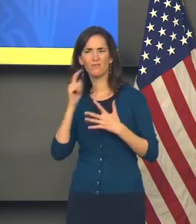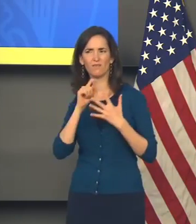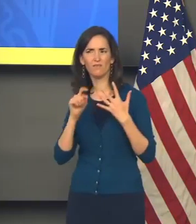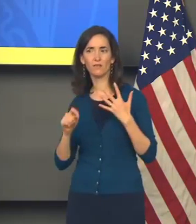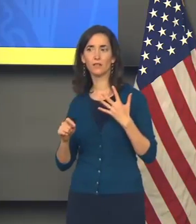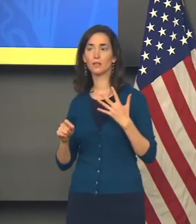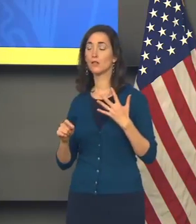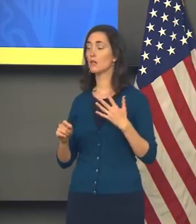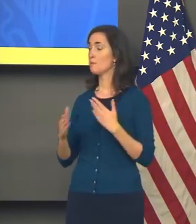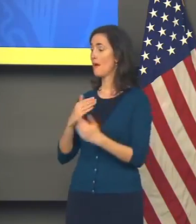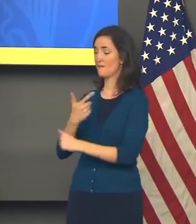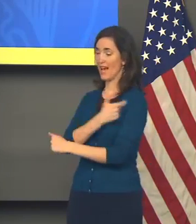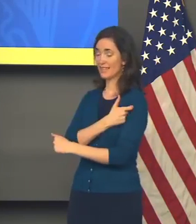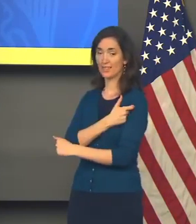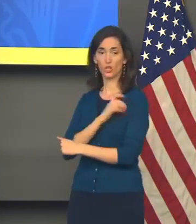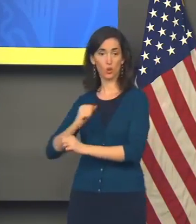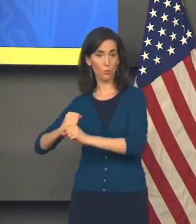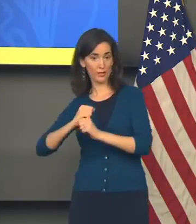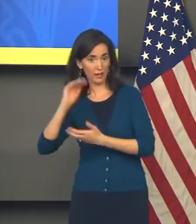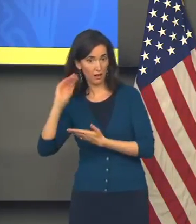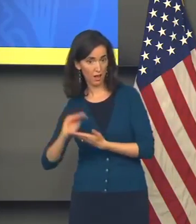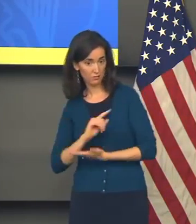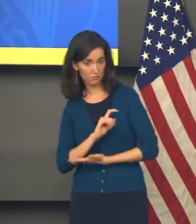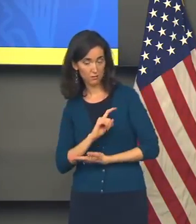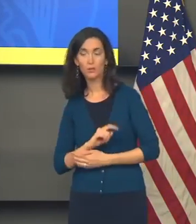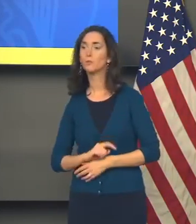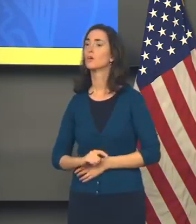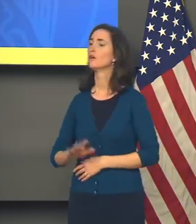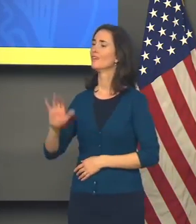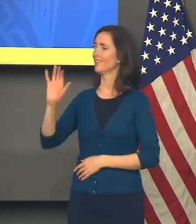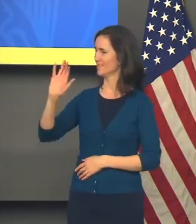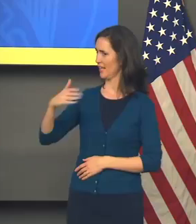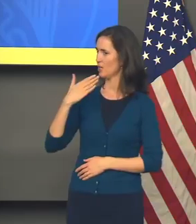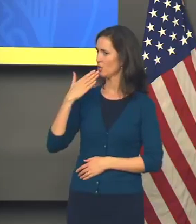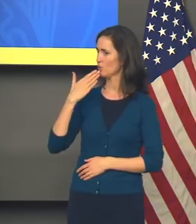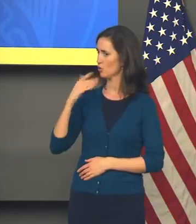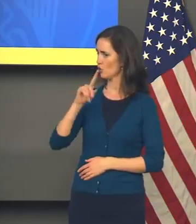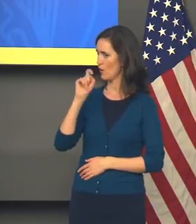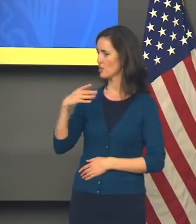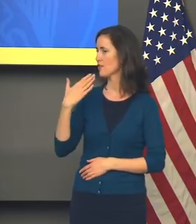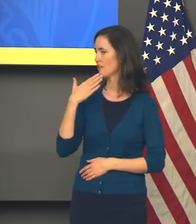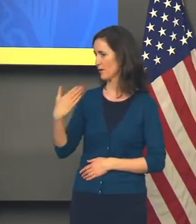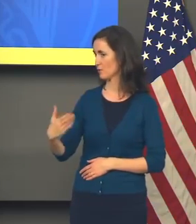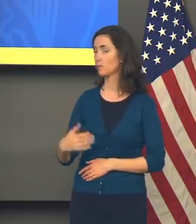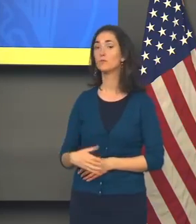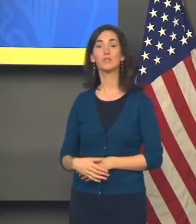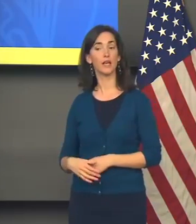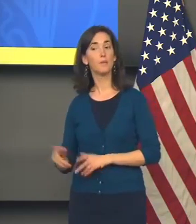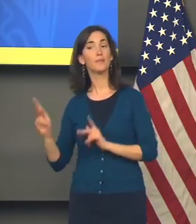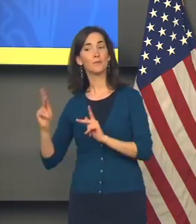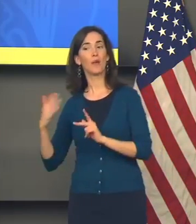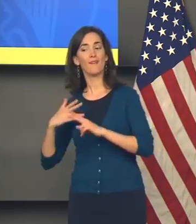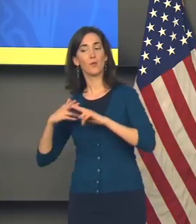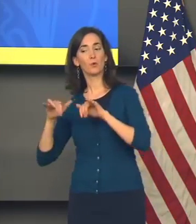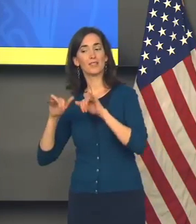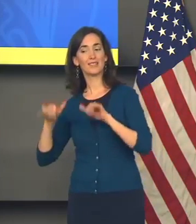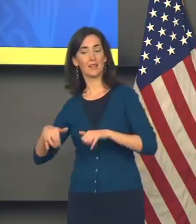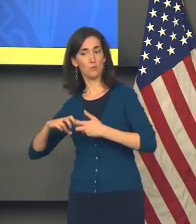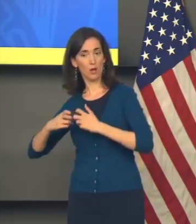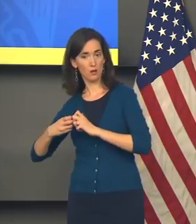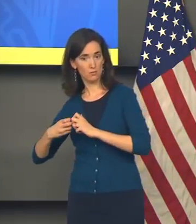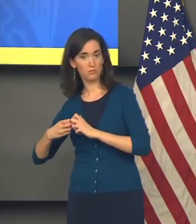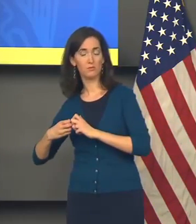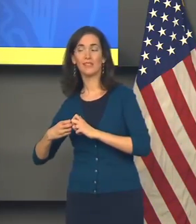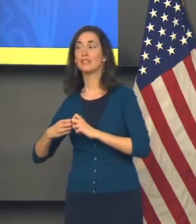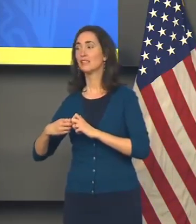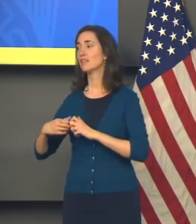even if they are vaccinated? That's a great question and thank you for asking that. They do have less protection. It's difficult now to precisely